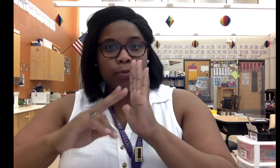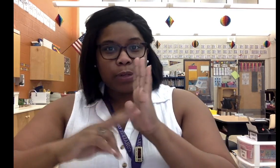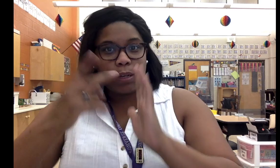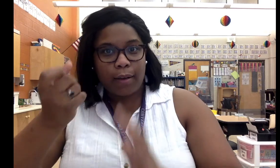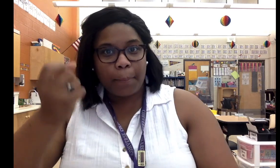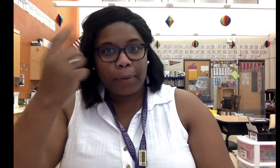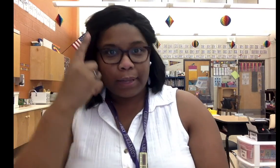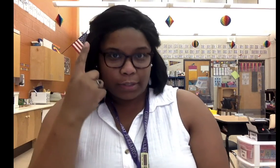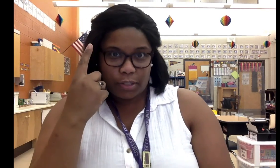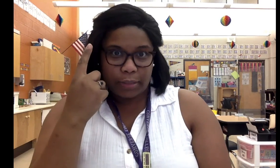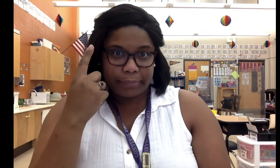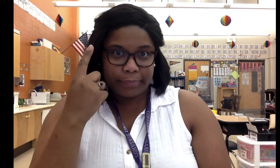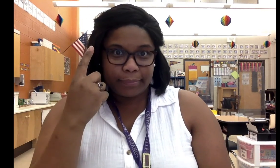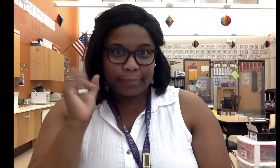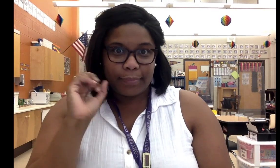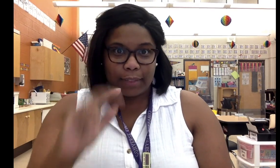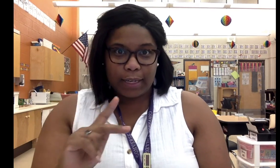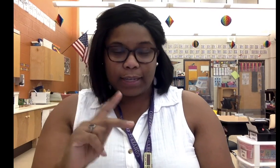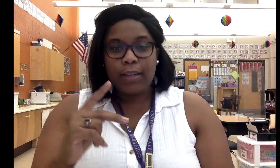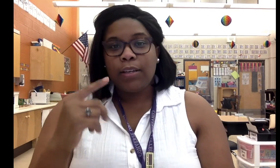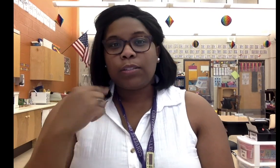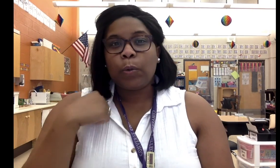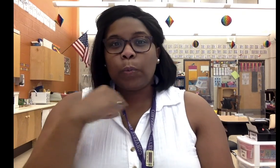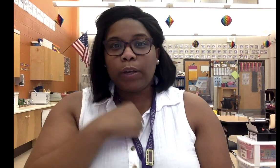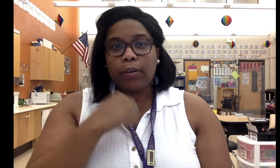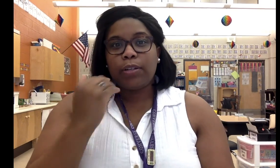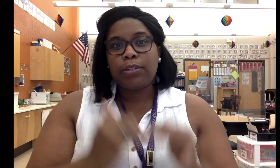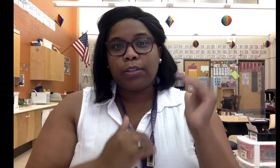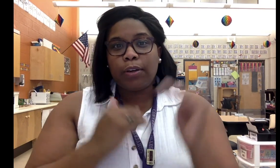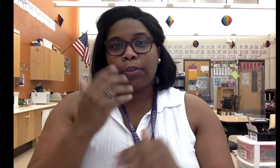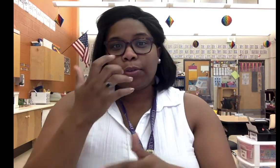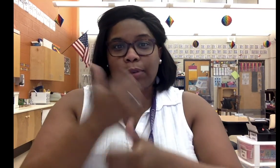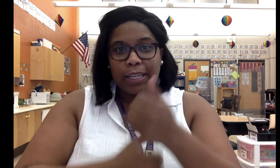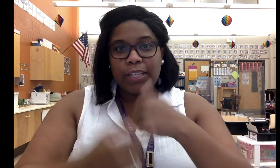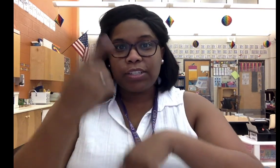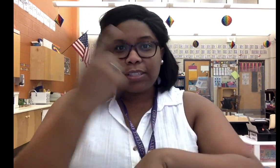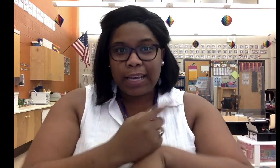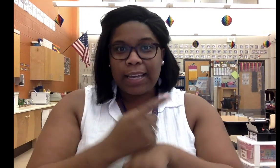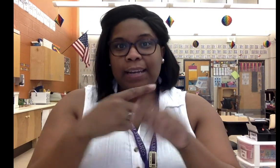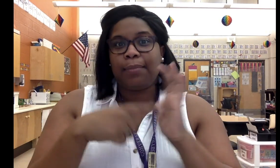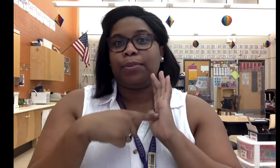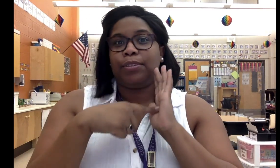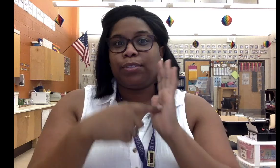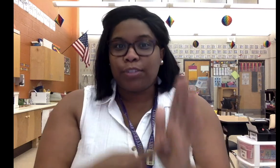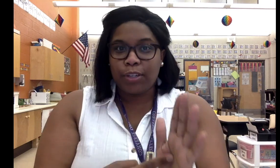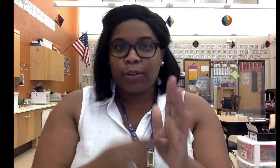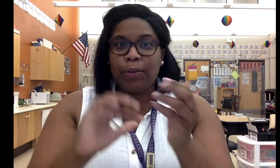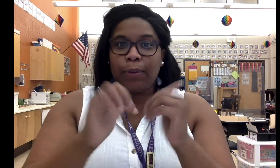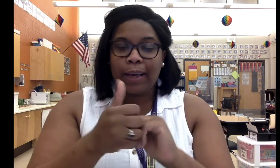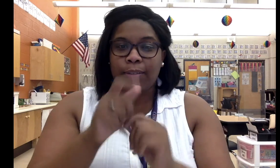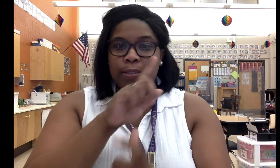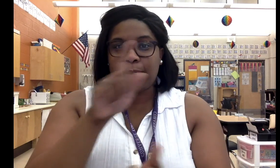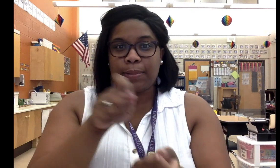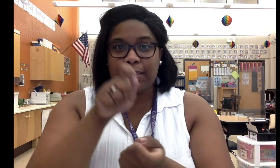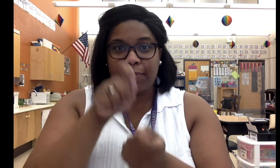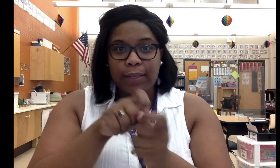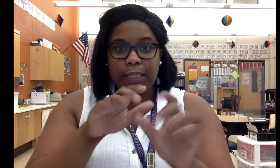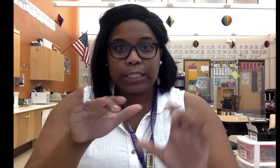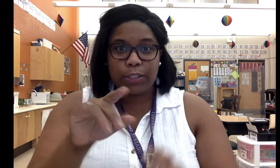reading comprehension. Okay, so we are going to go through each day and I'm going to show you how to specifically do